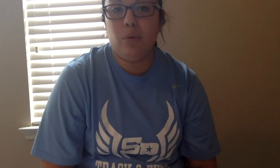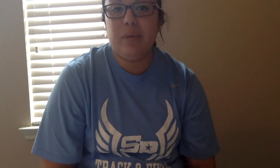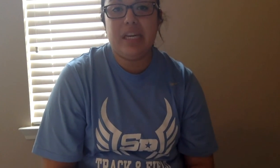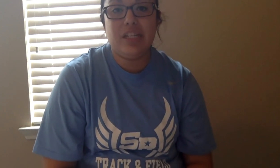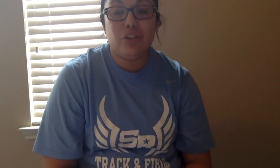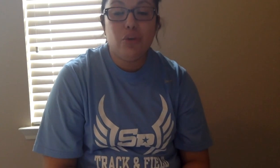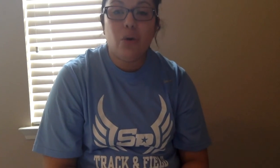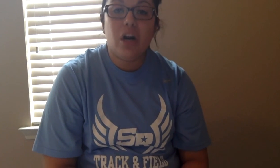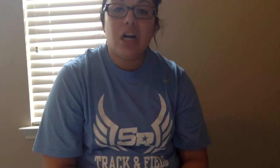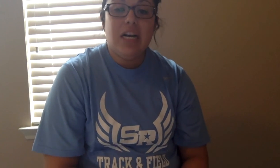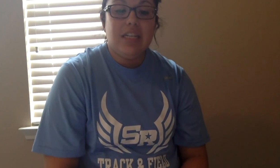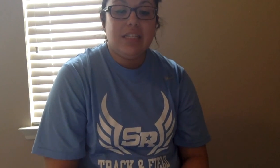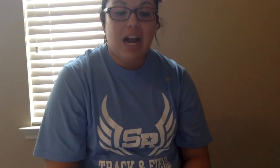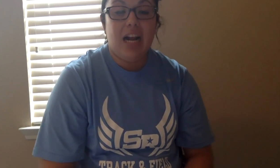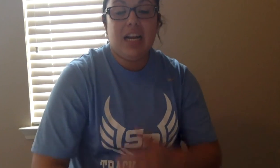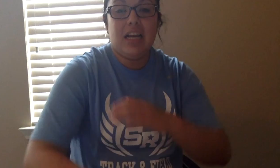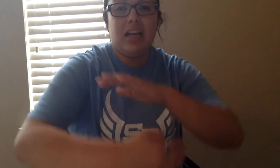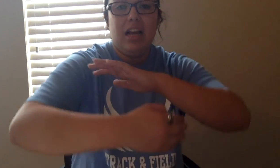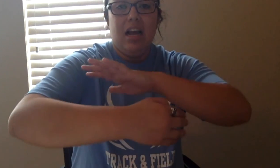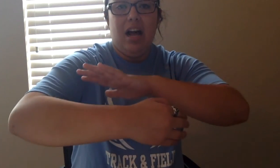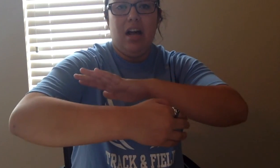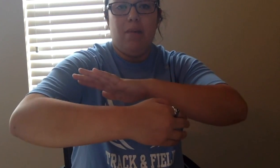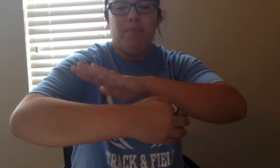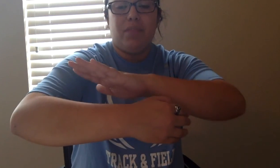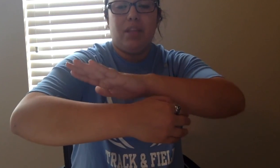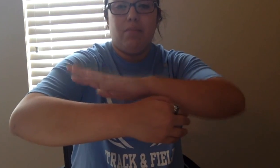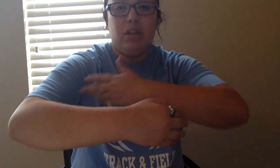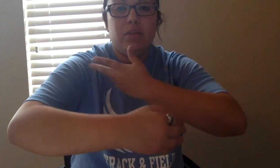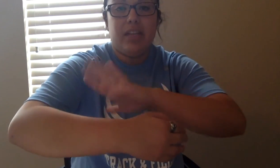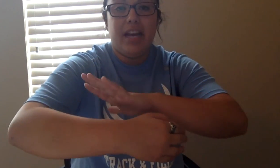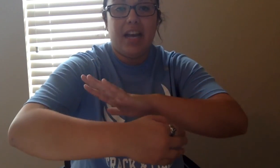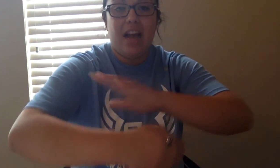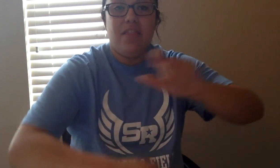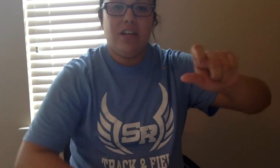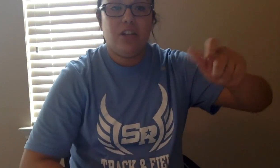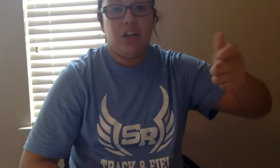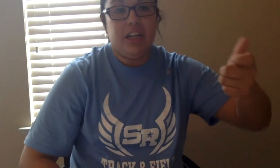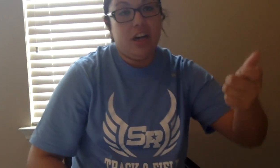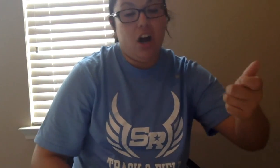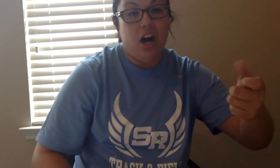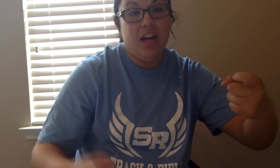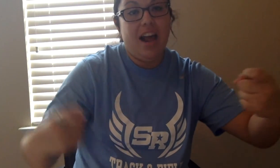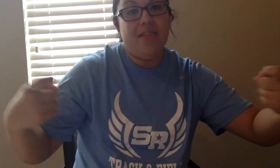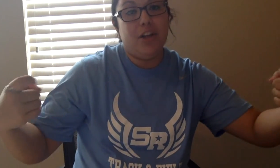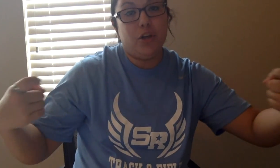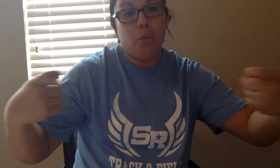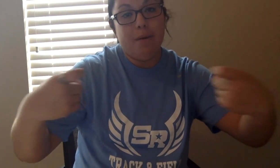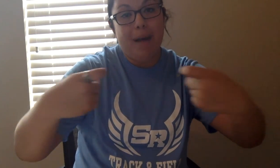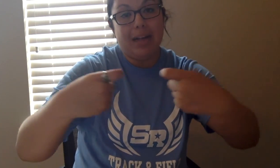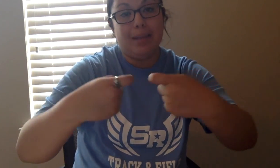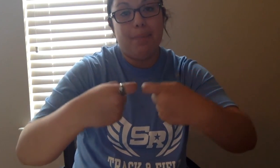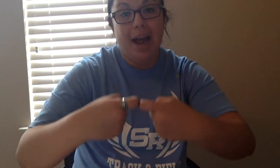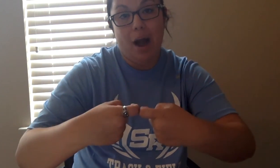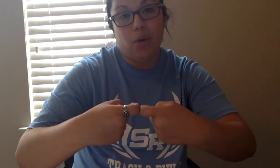because you are signing um music and then turning it on and then you're going back to power